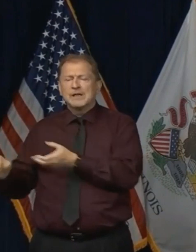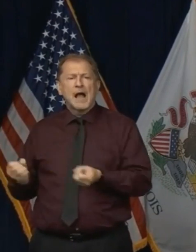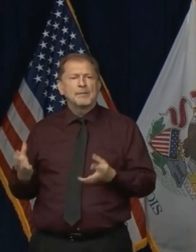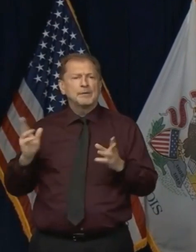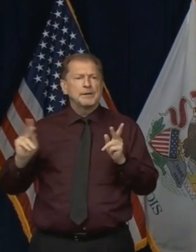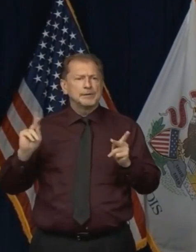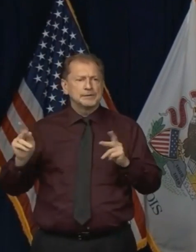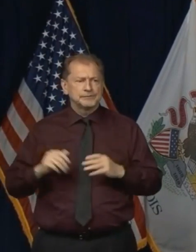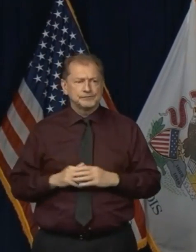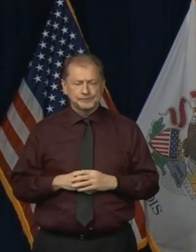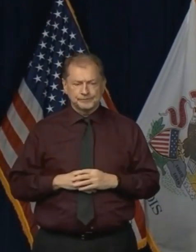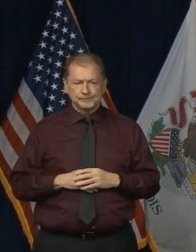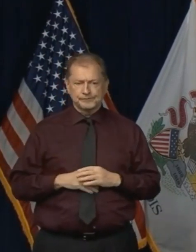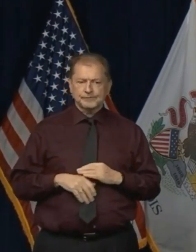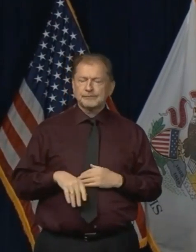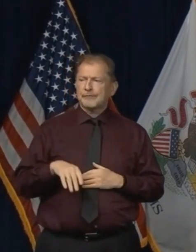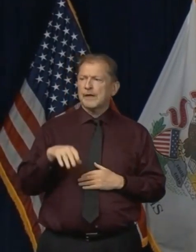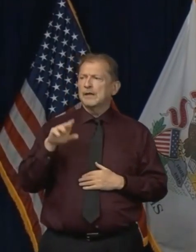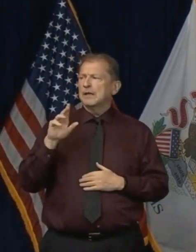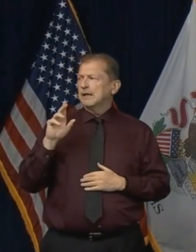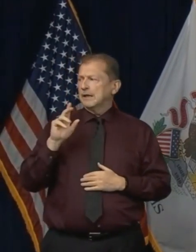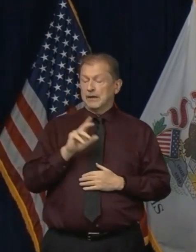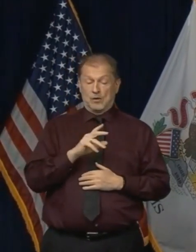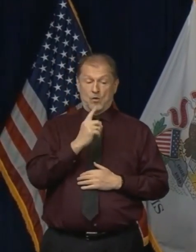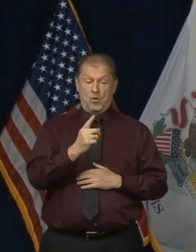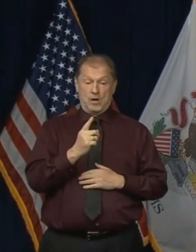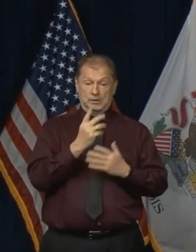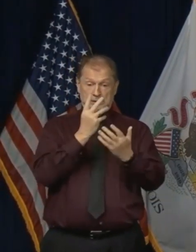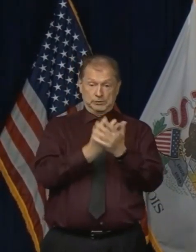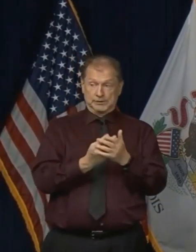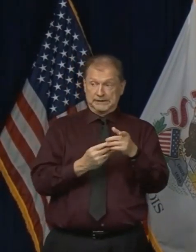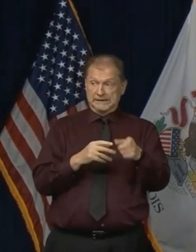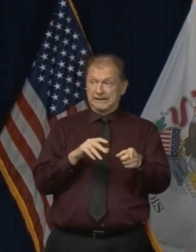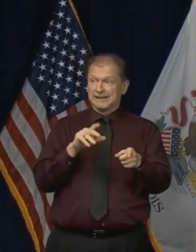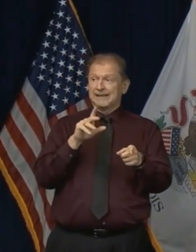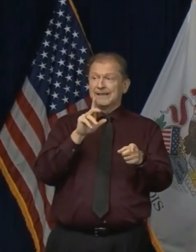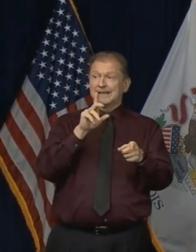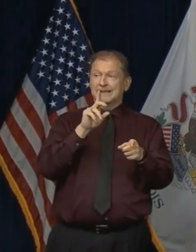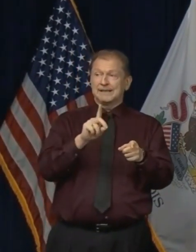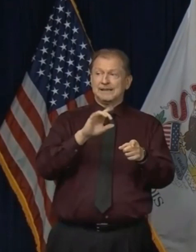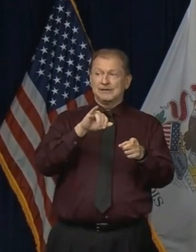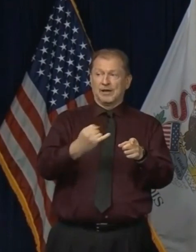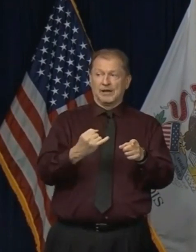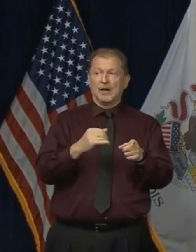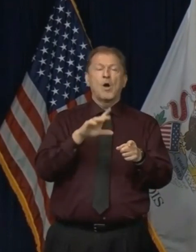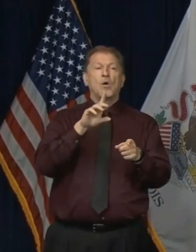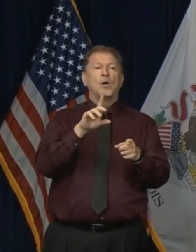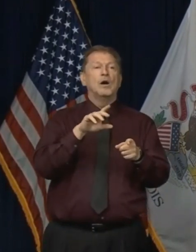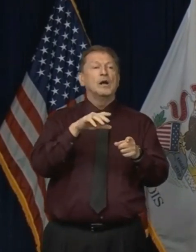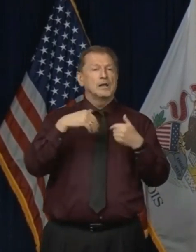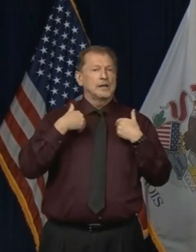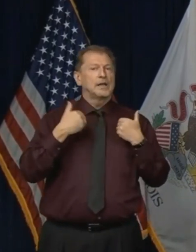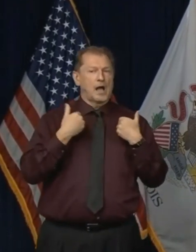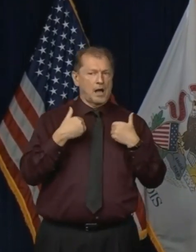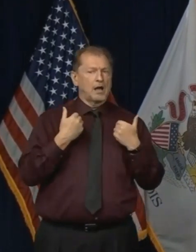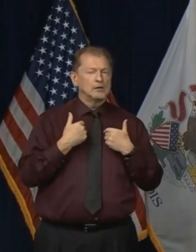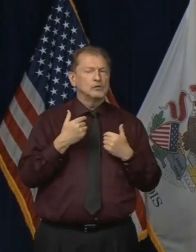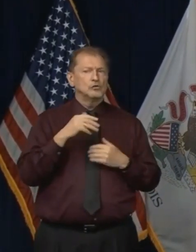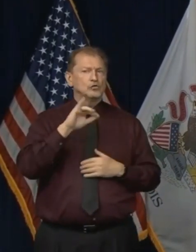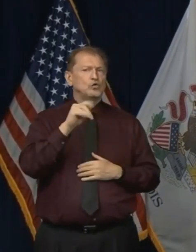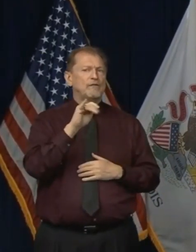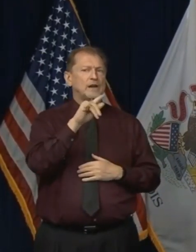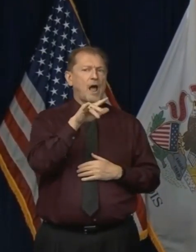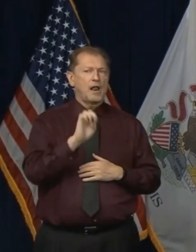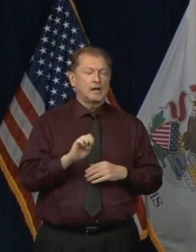I don't know the DJJ numbers. Uh, I can, uh, tell you that I've seen recently, I've seen the numbers, uh, that since, um,